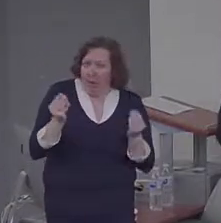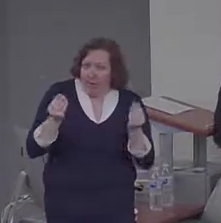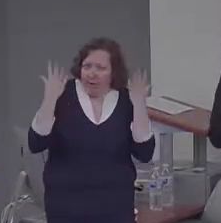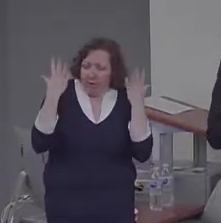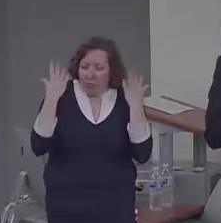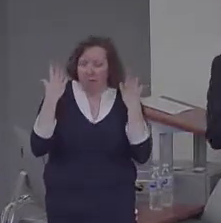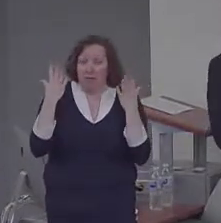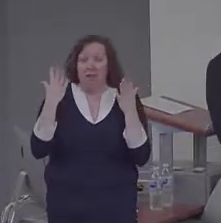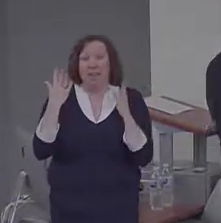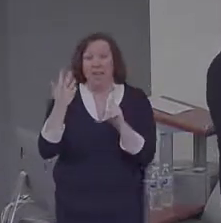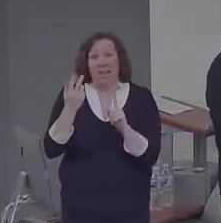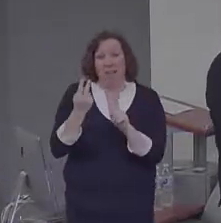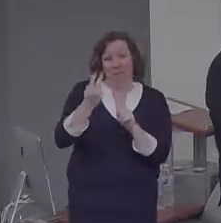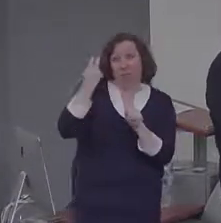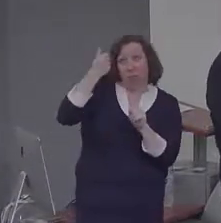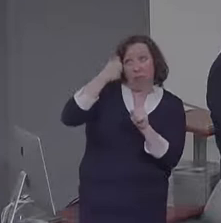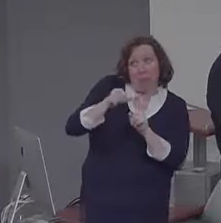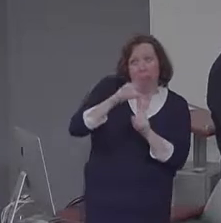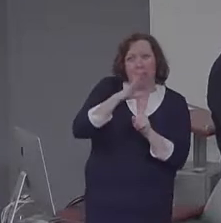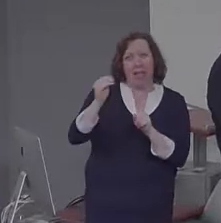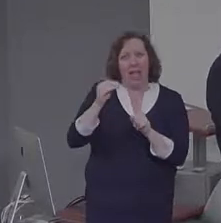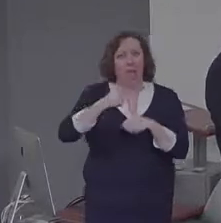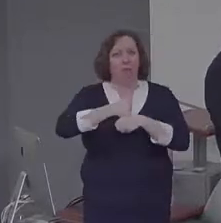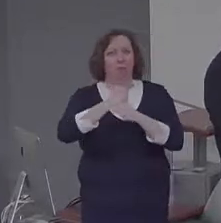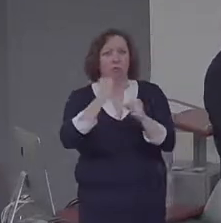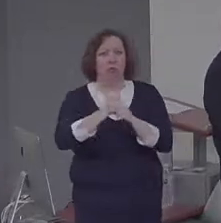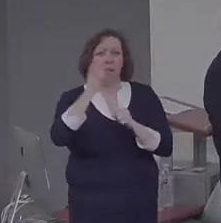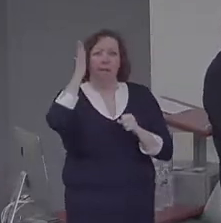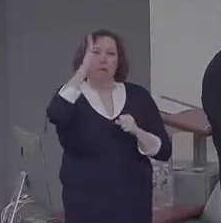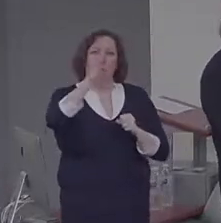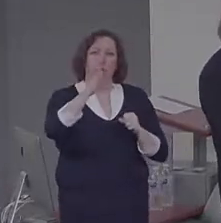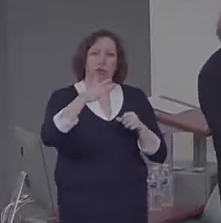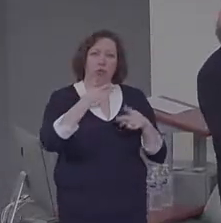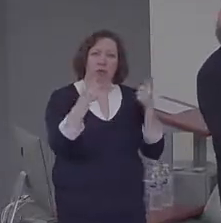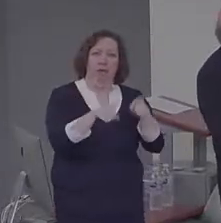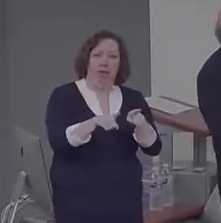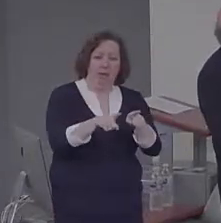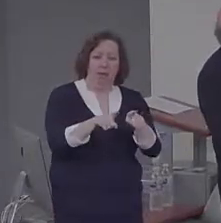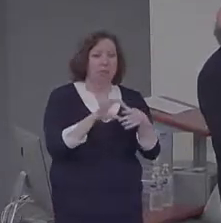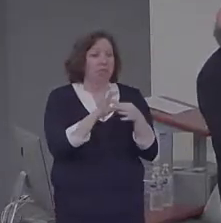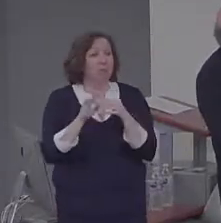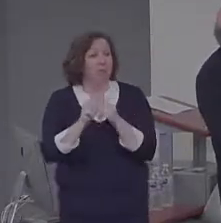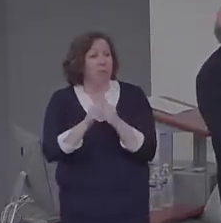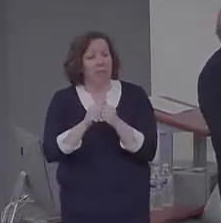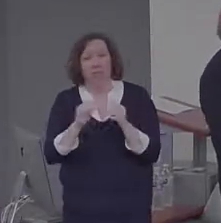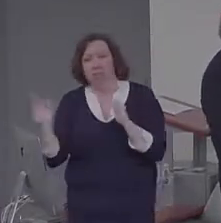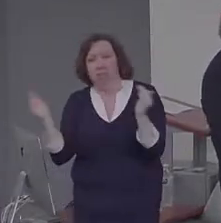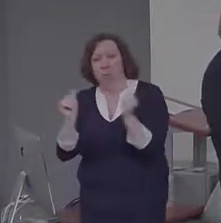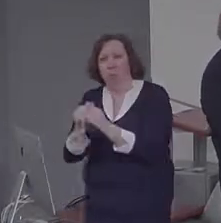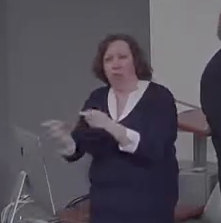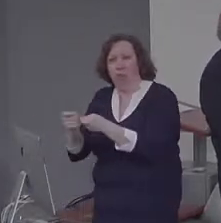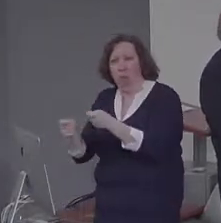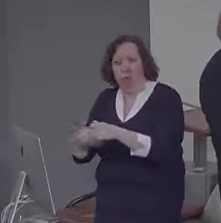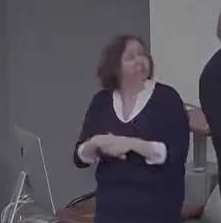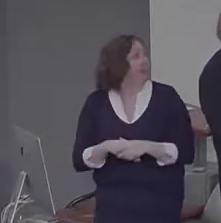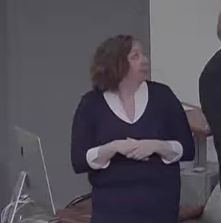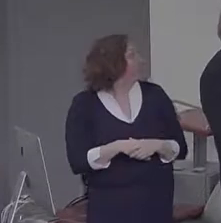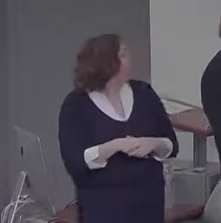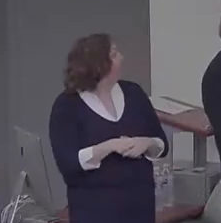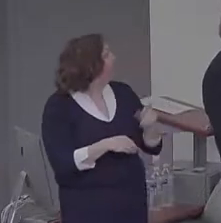compared to control. So here you can see most strikingly these midline regions, the medial prefrontal cortex